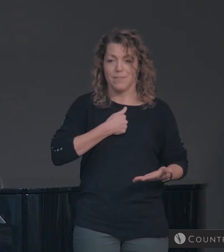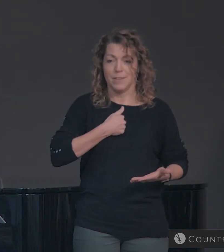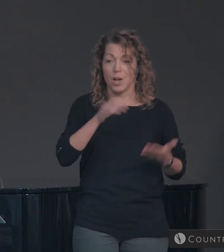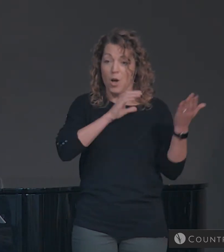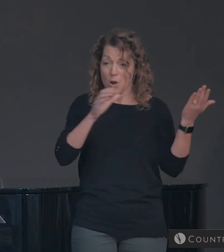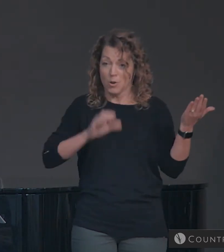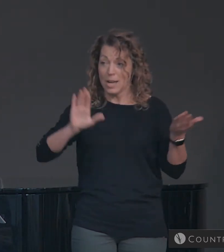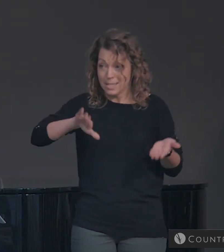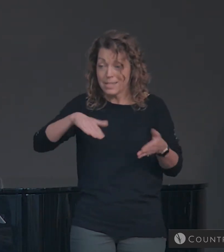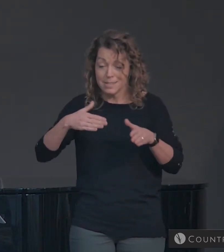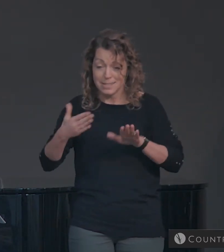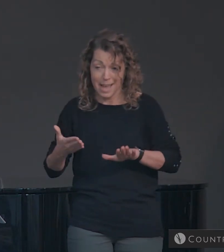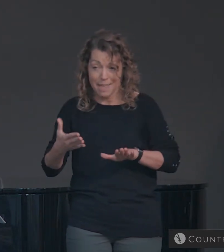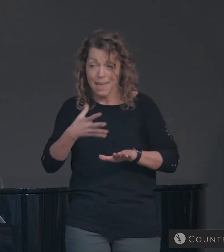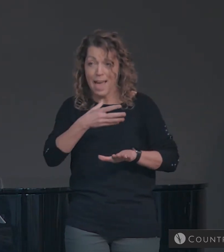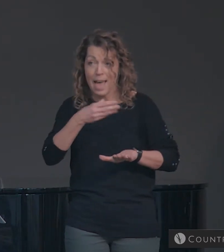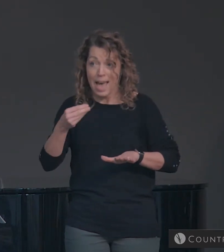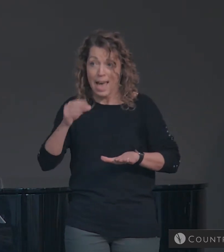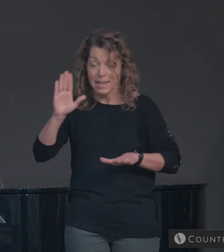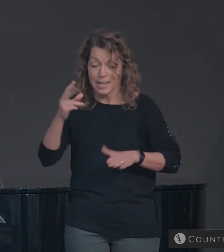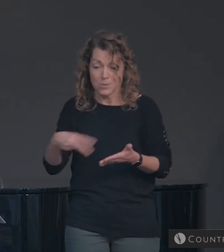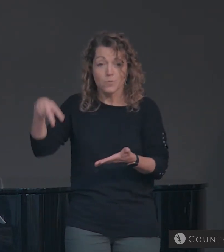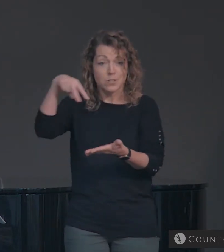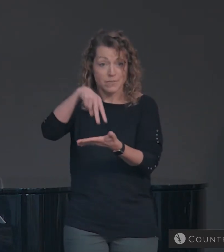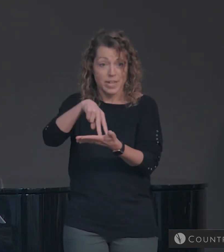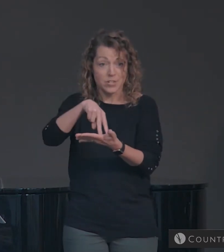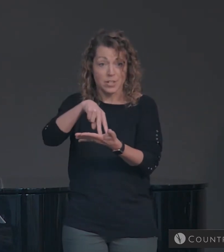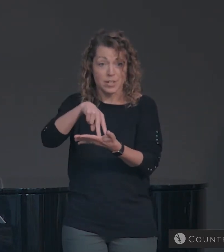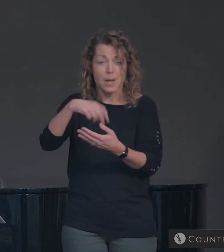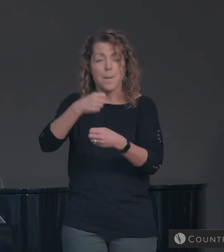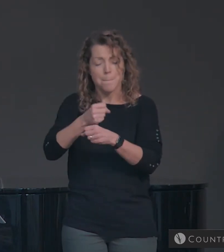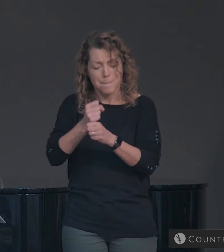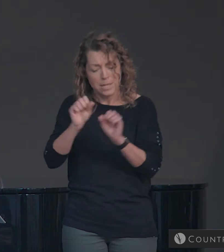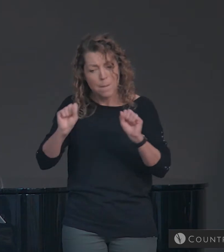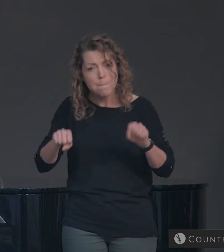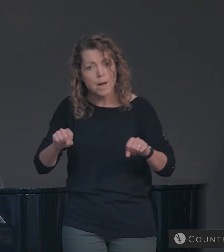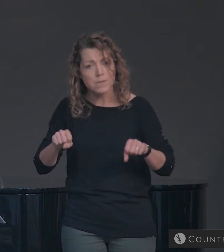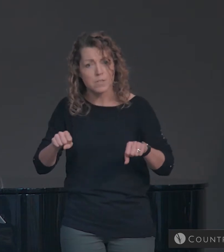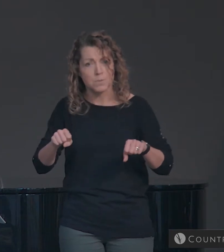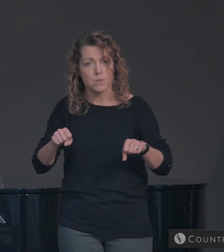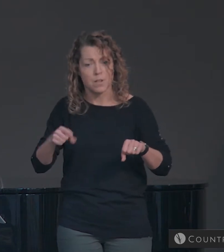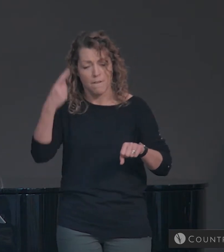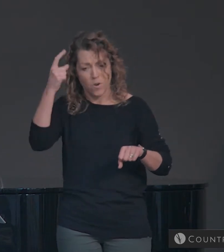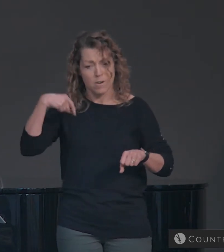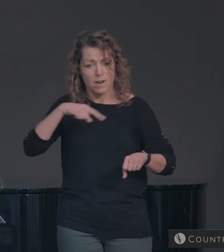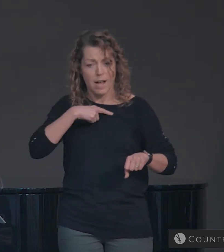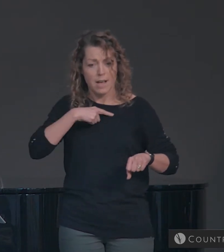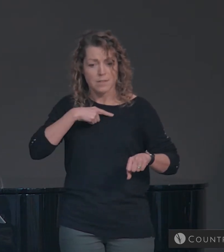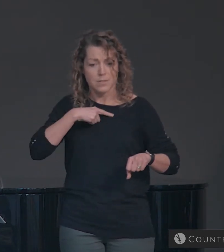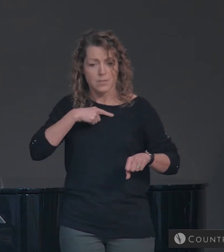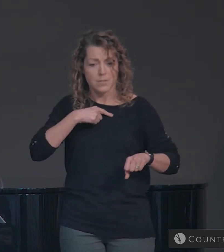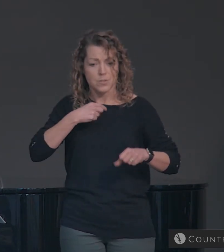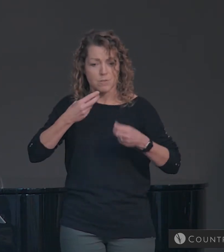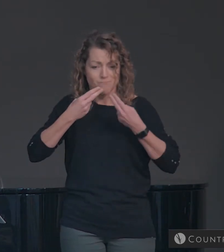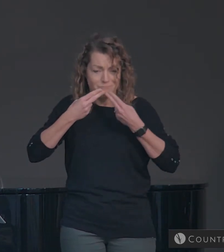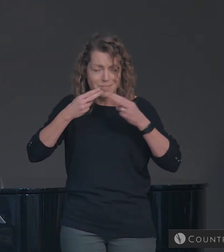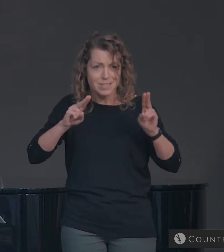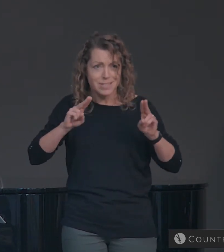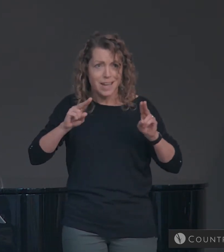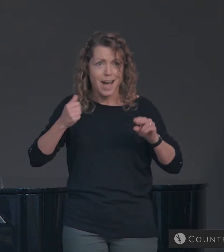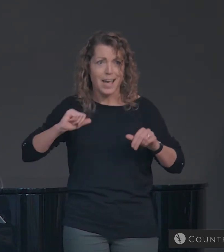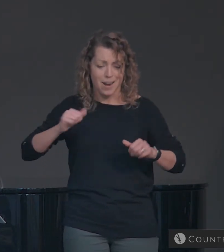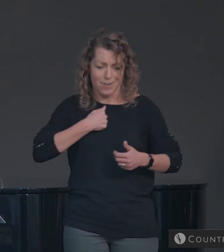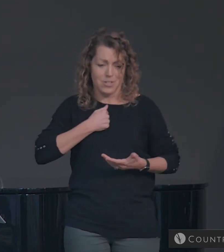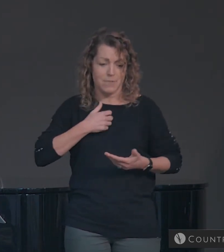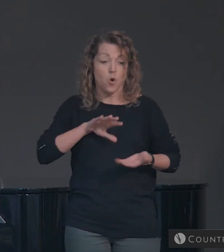Christ's death and subsequent resurrection makes it possible for us to deny ourselves or to